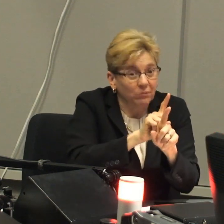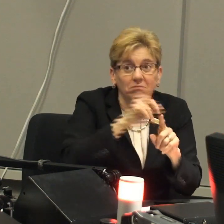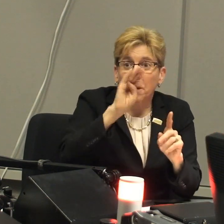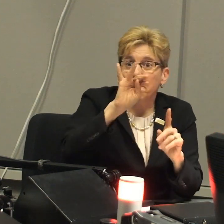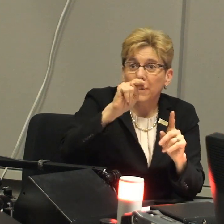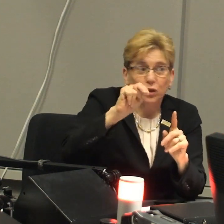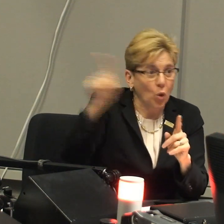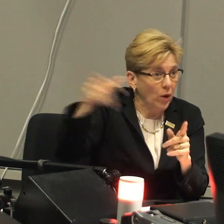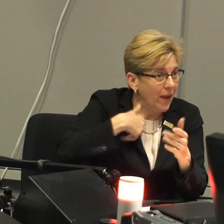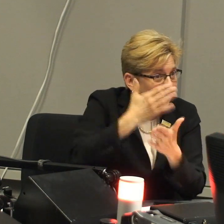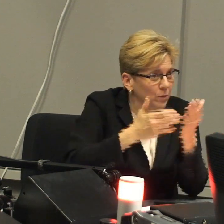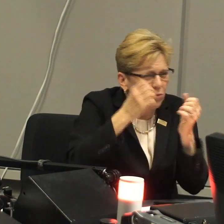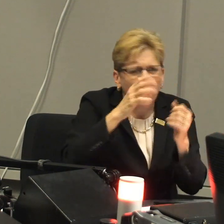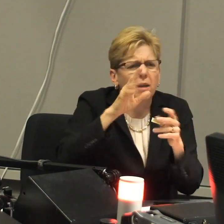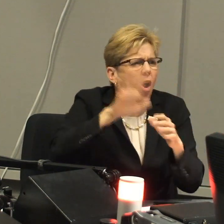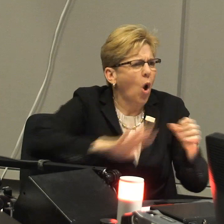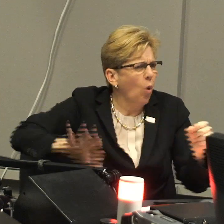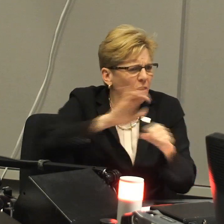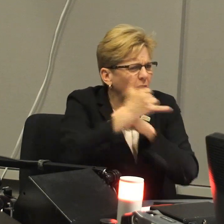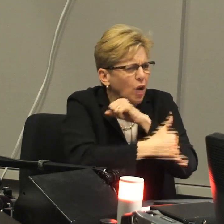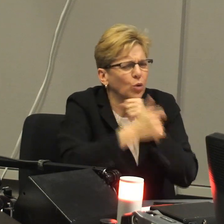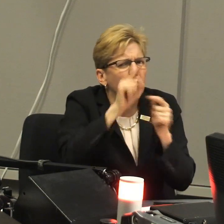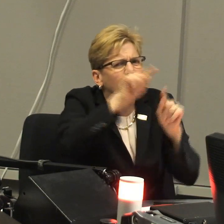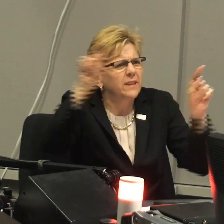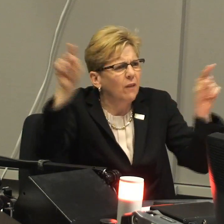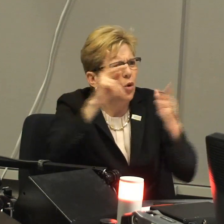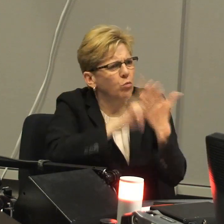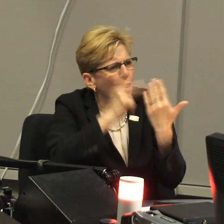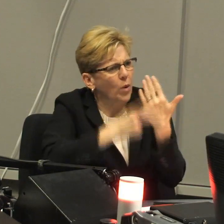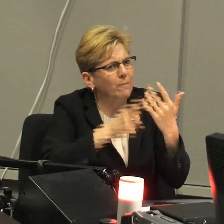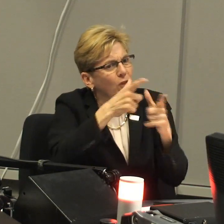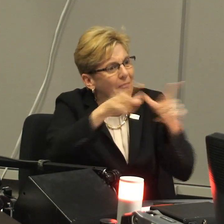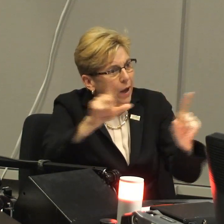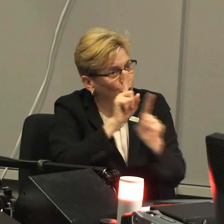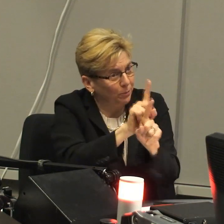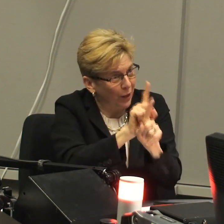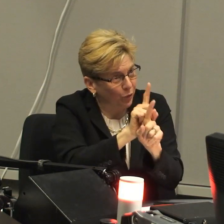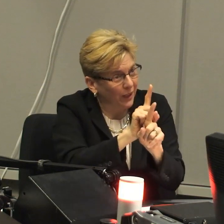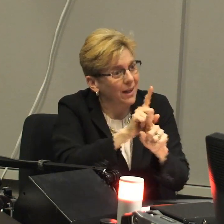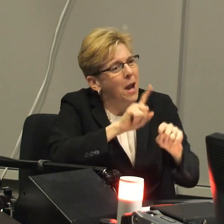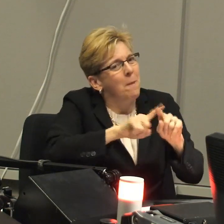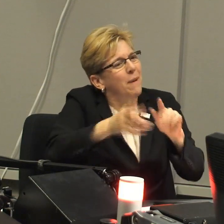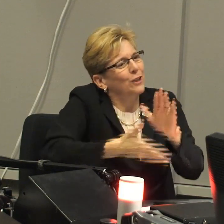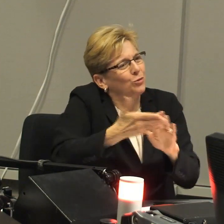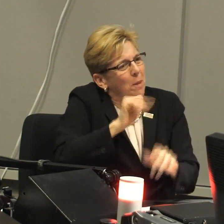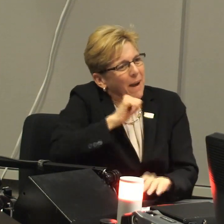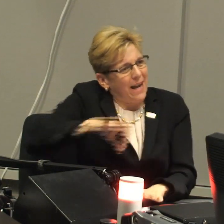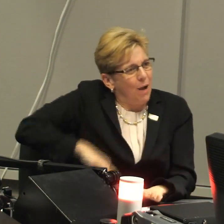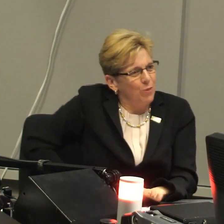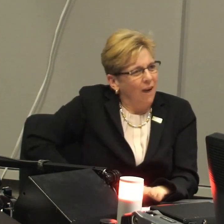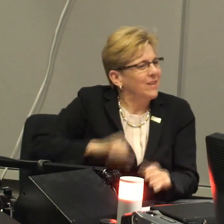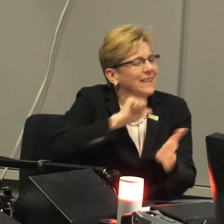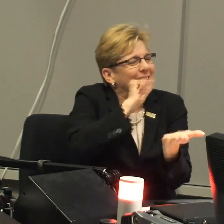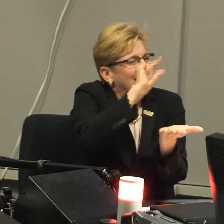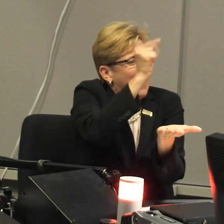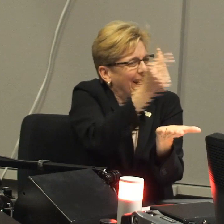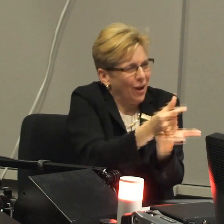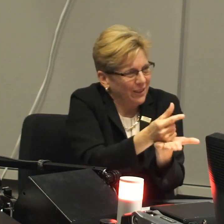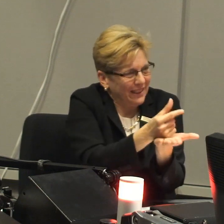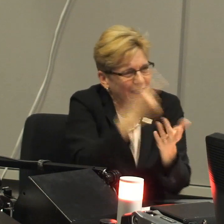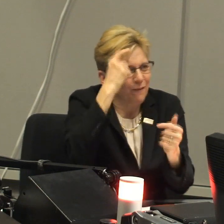doing, language mentoring. I know in Minnesota they have some as do they in many other places in the country. Programs that provide language